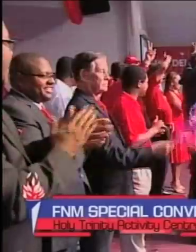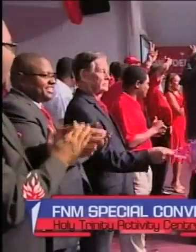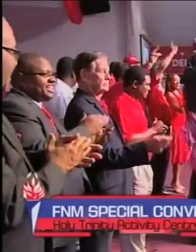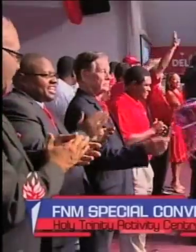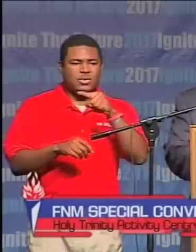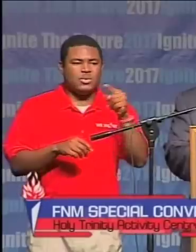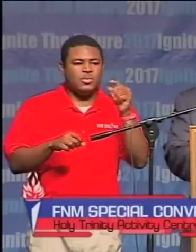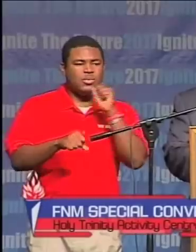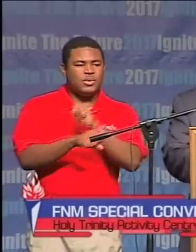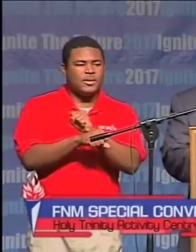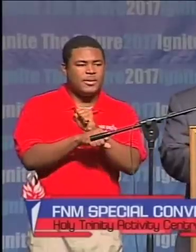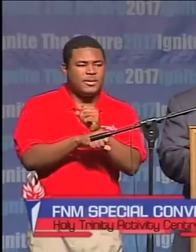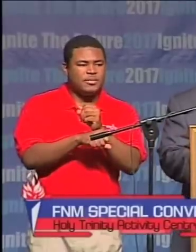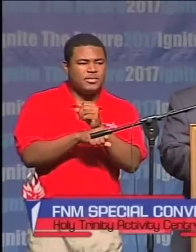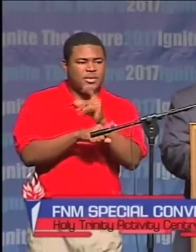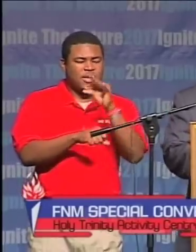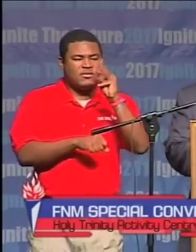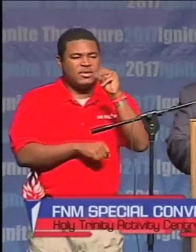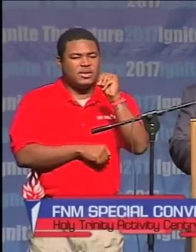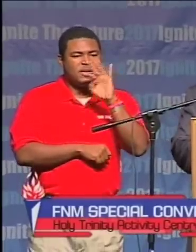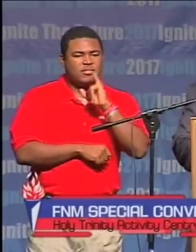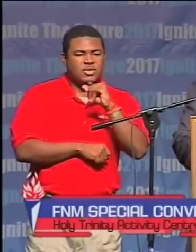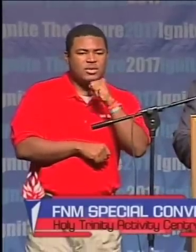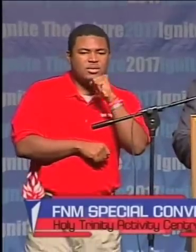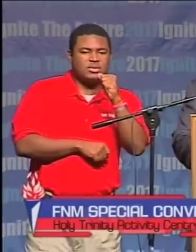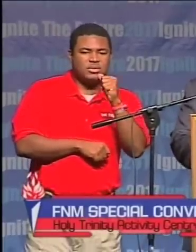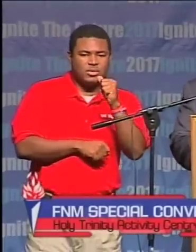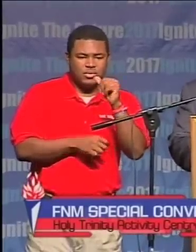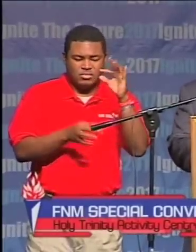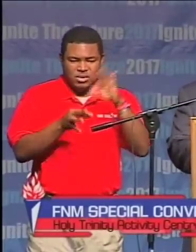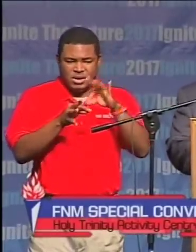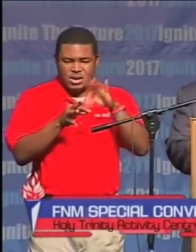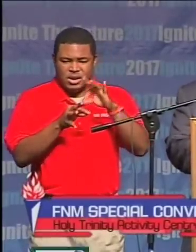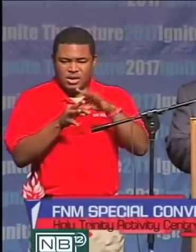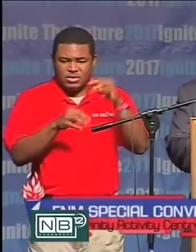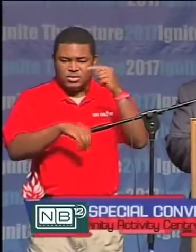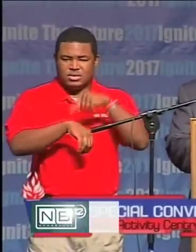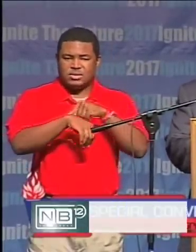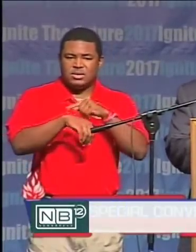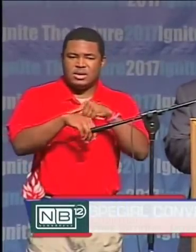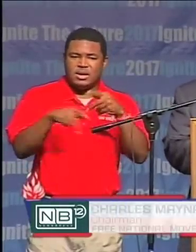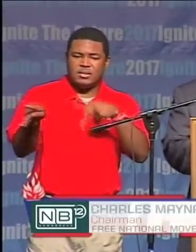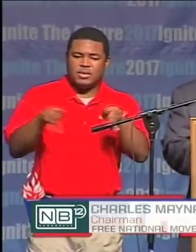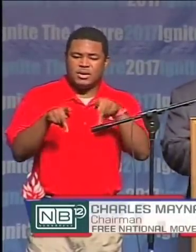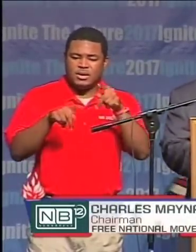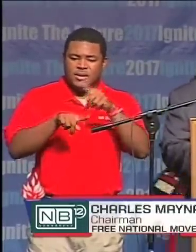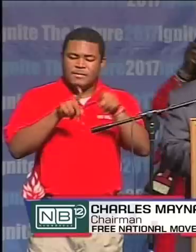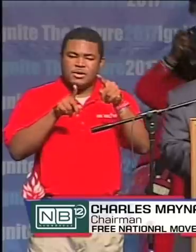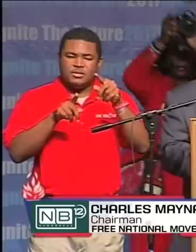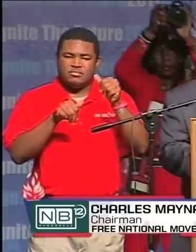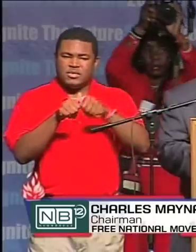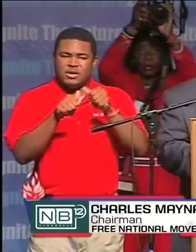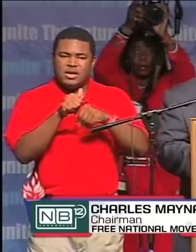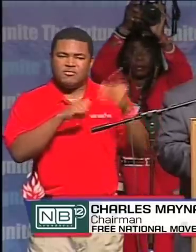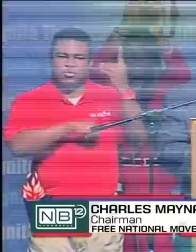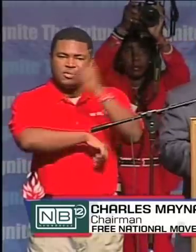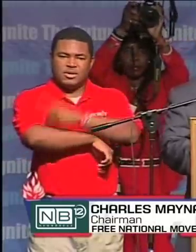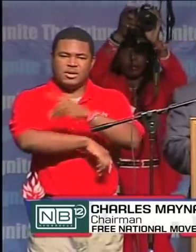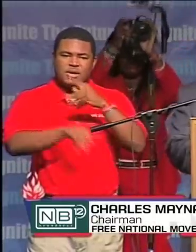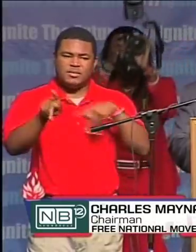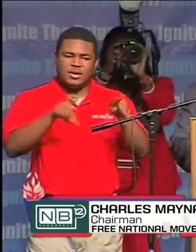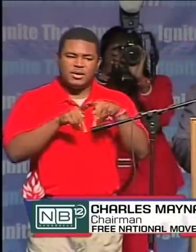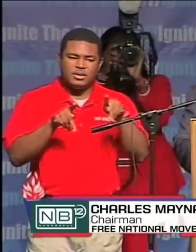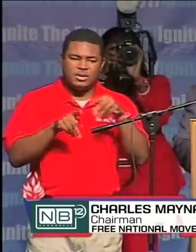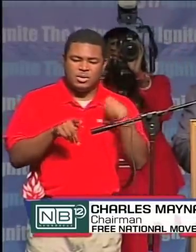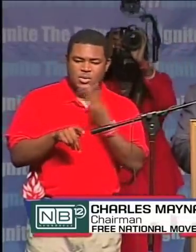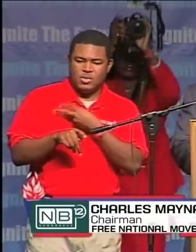The FNM is not an election time party, but an everyday party. We are